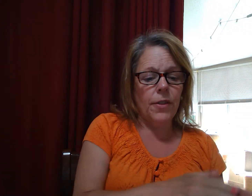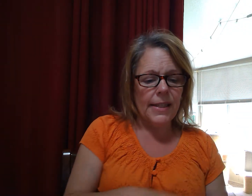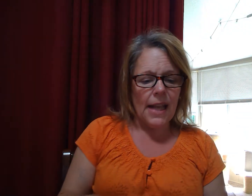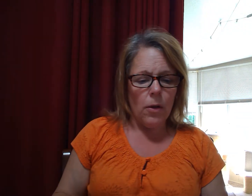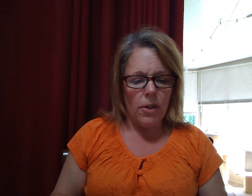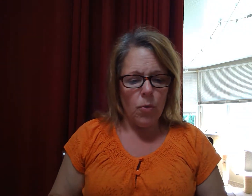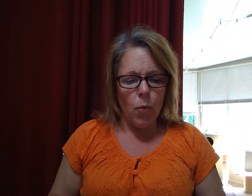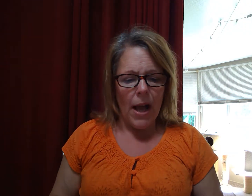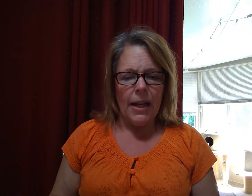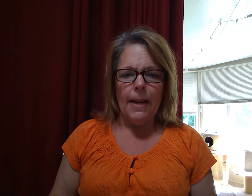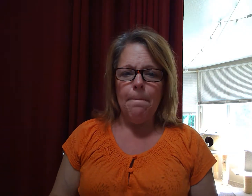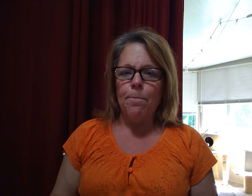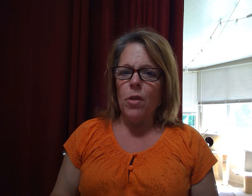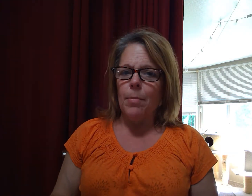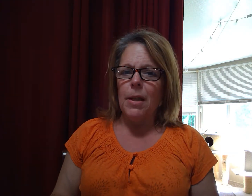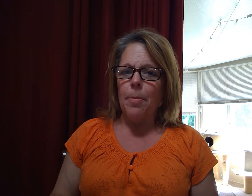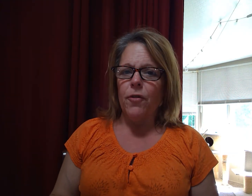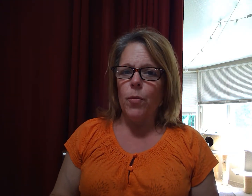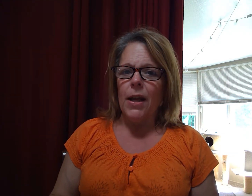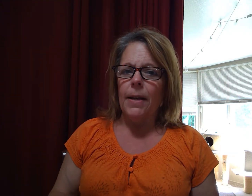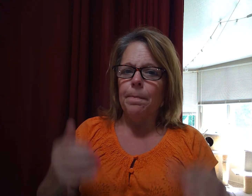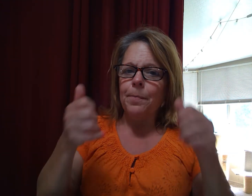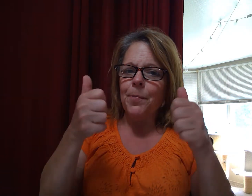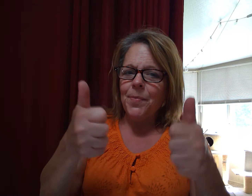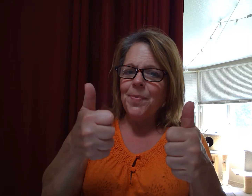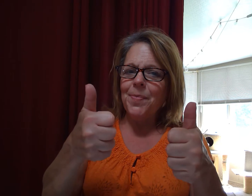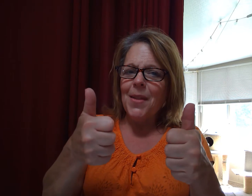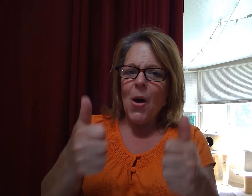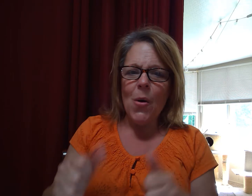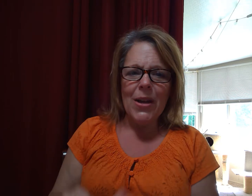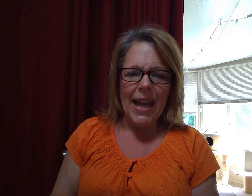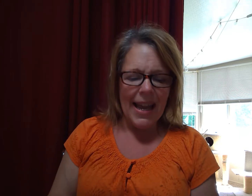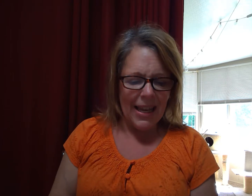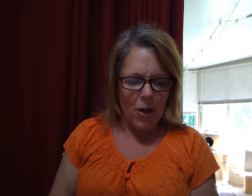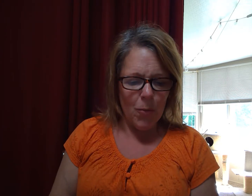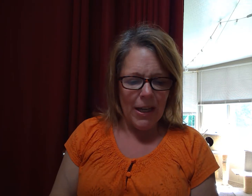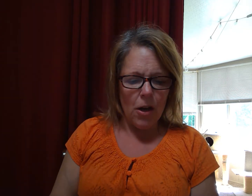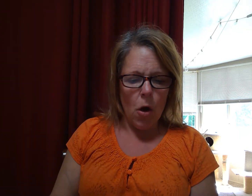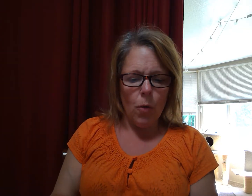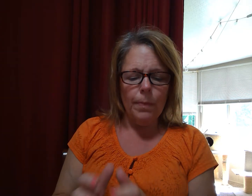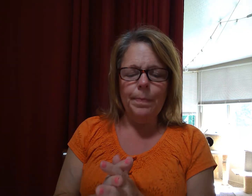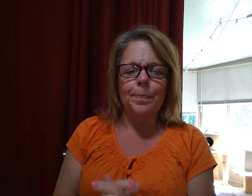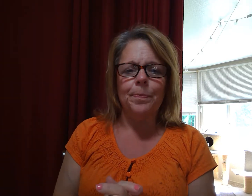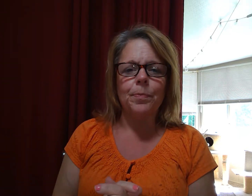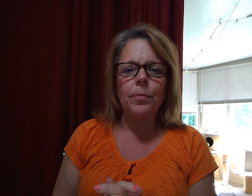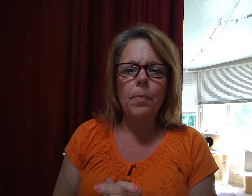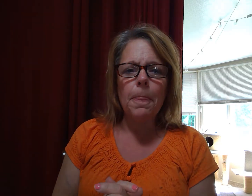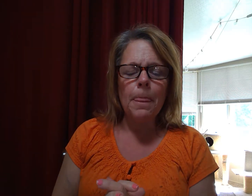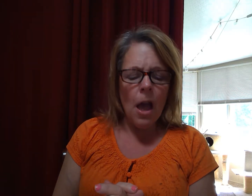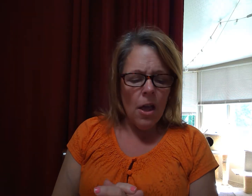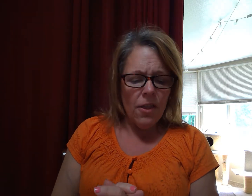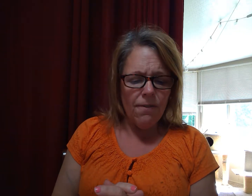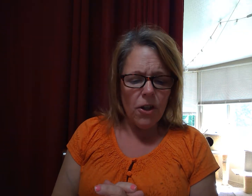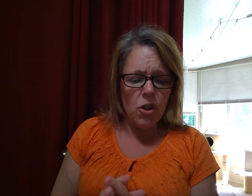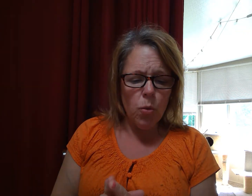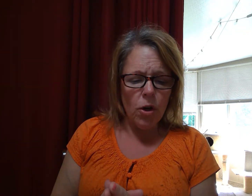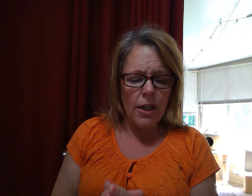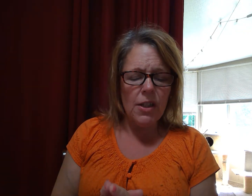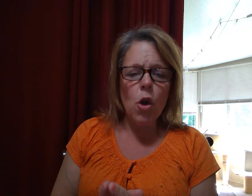All the sounds. Ready? Thumbs up if you're ready. Okay. Here we go. The first word is